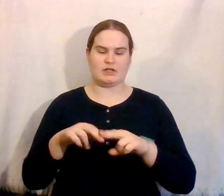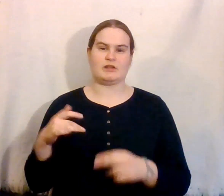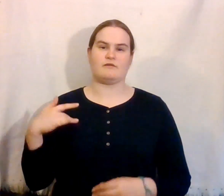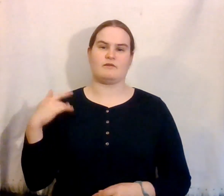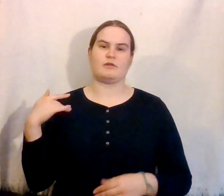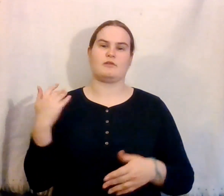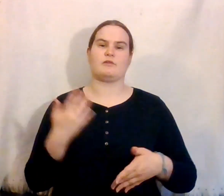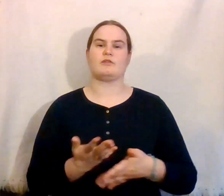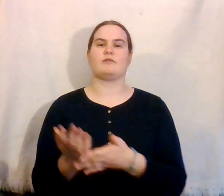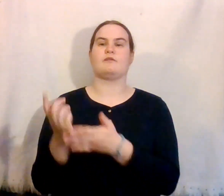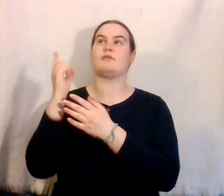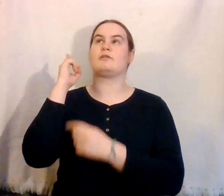live for you